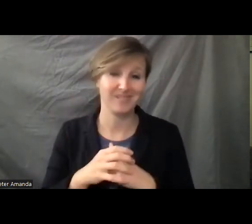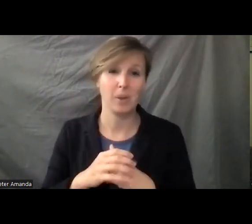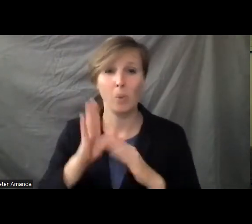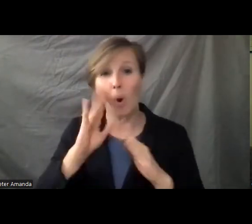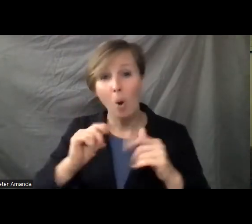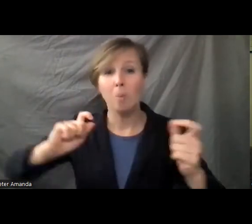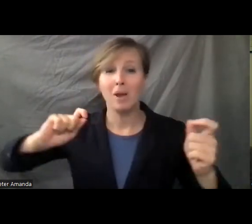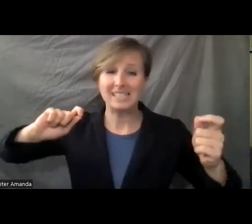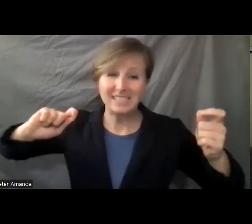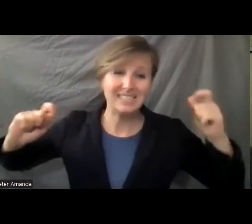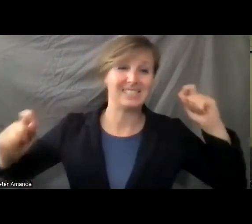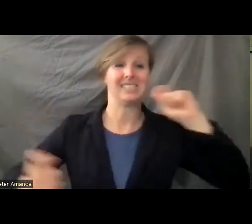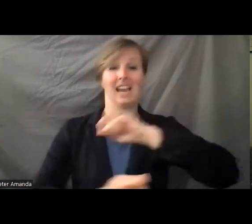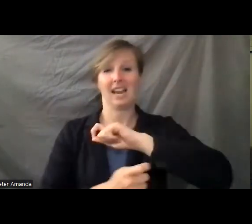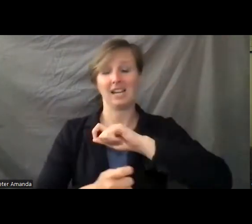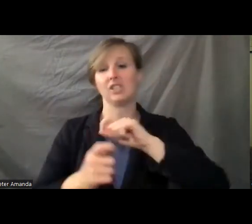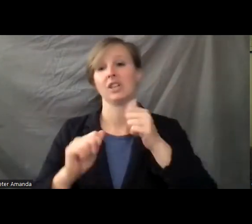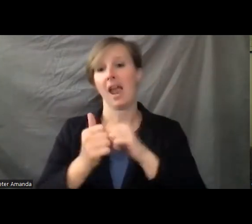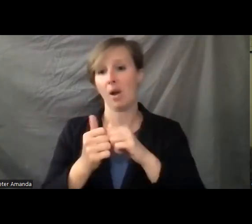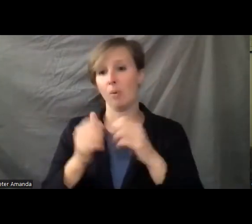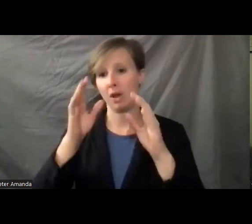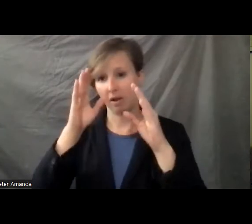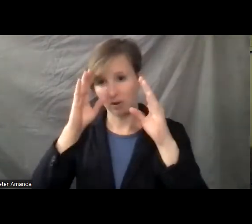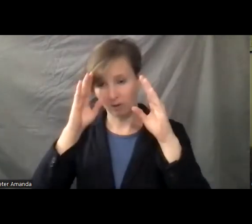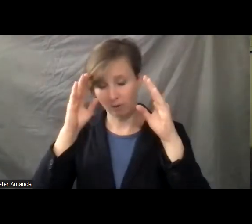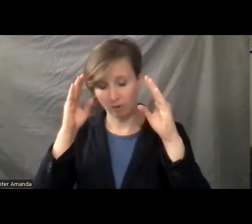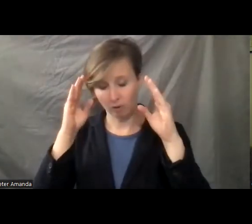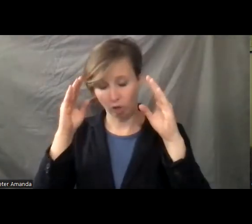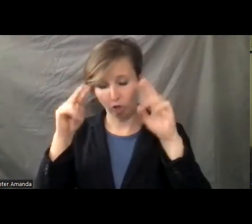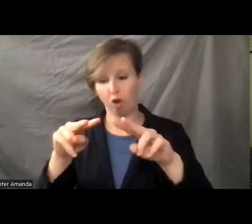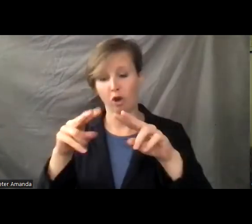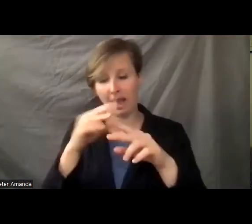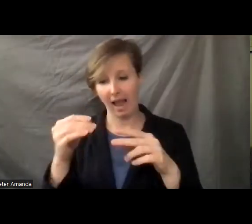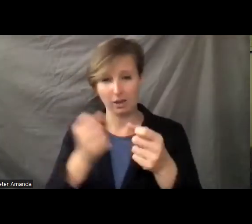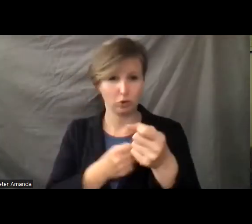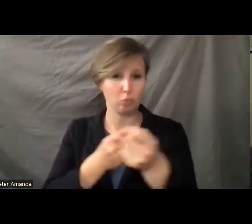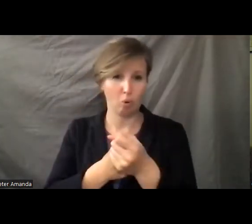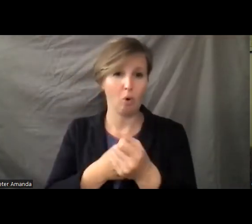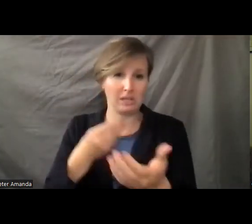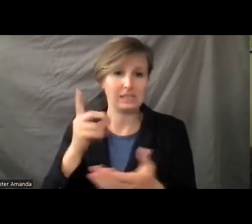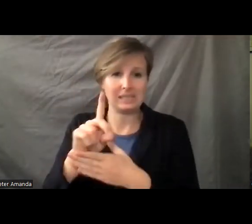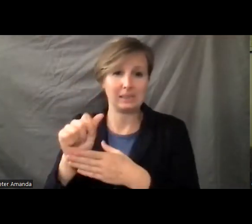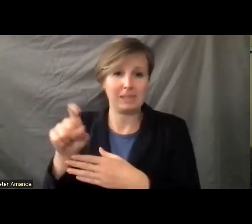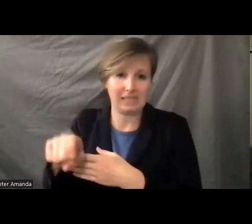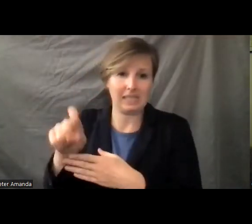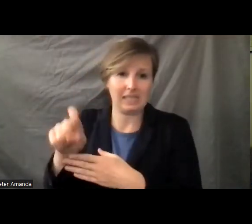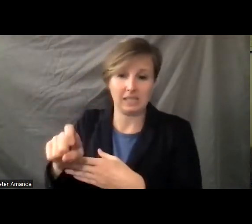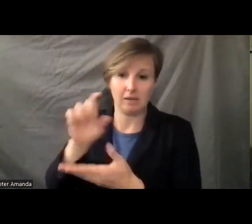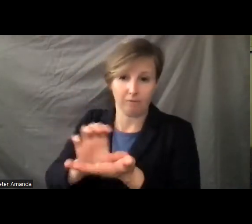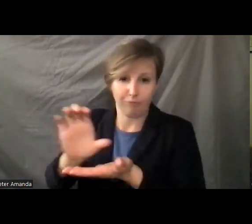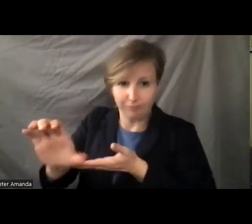change in this way of looking at disability funding, and we would love your thoughts on how we address these crises, both in Virginia and nationwide.